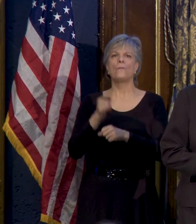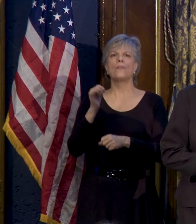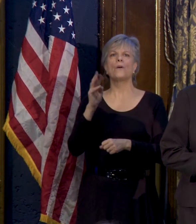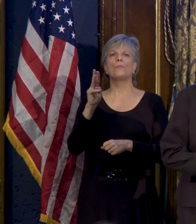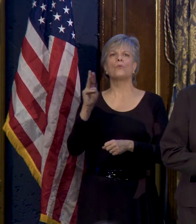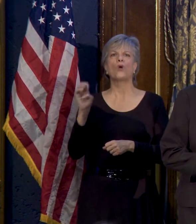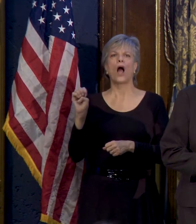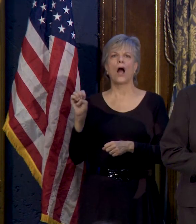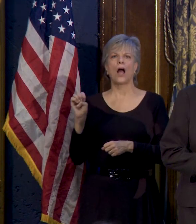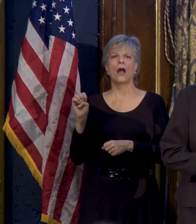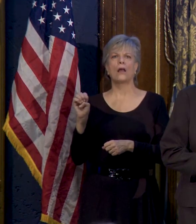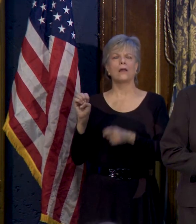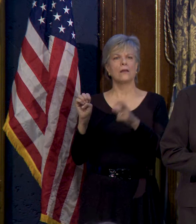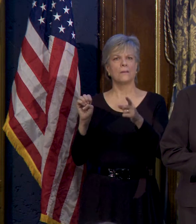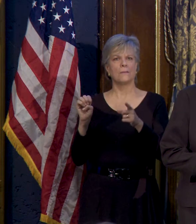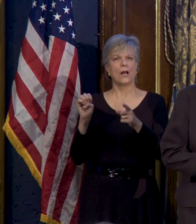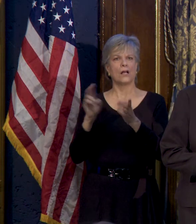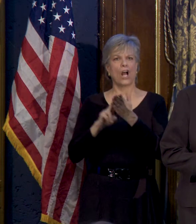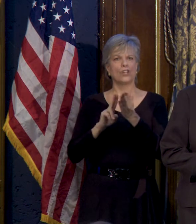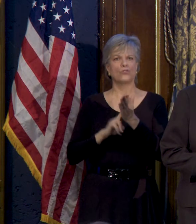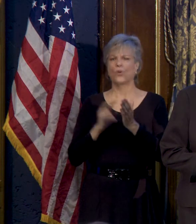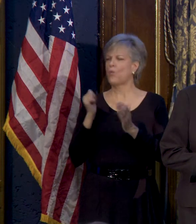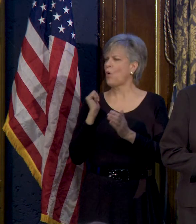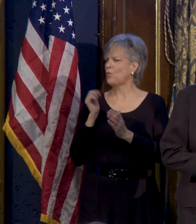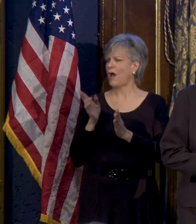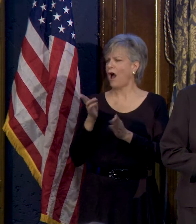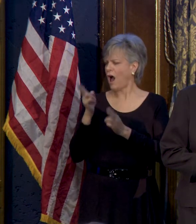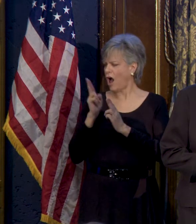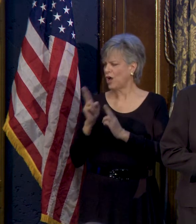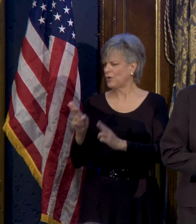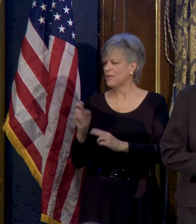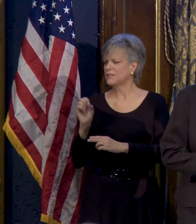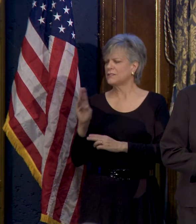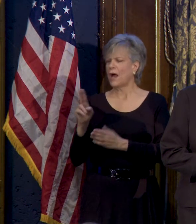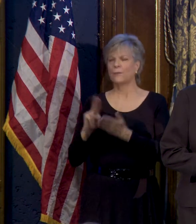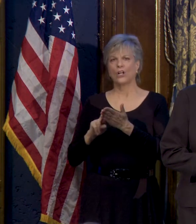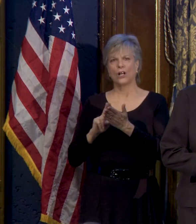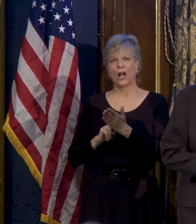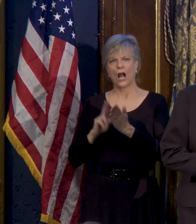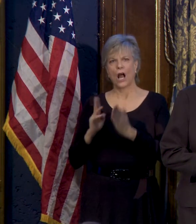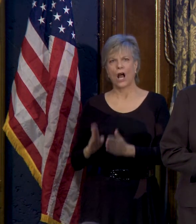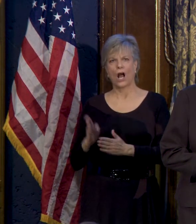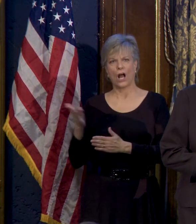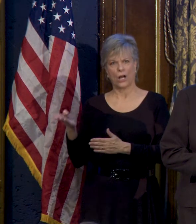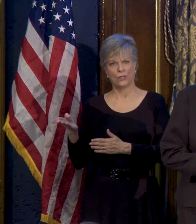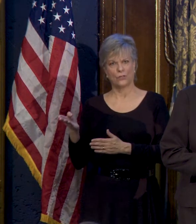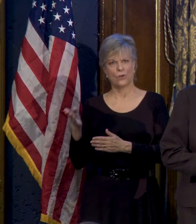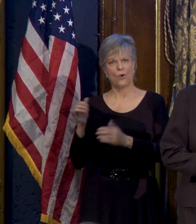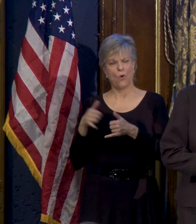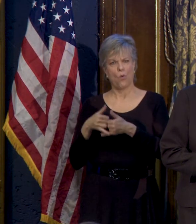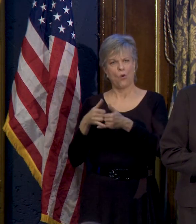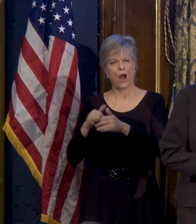will not honor the subcontractor award. How would you bring integrity back to the Cook County